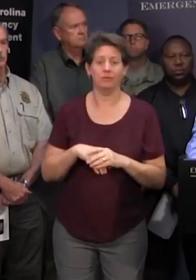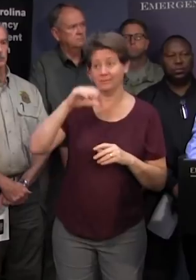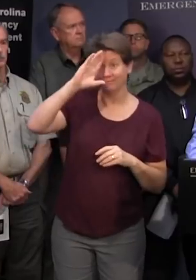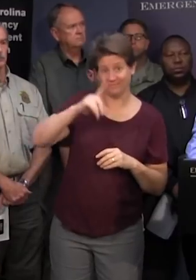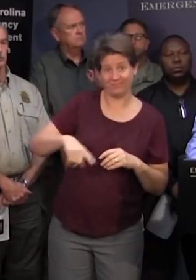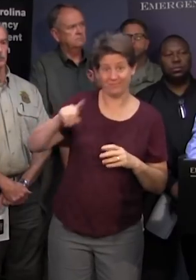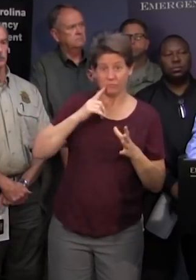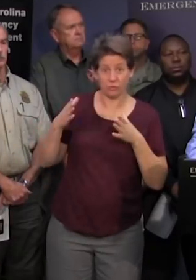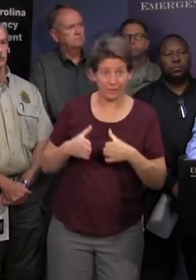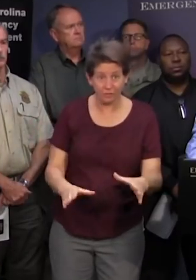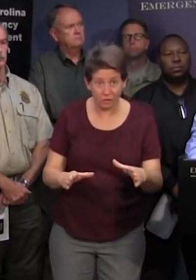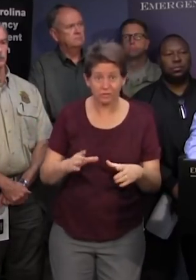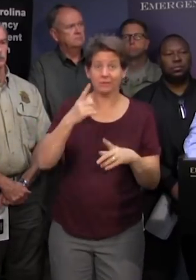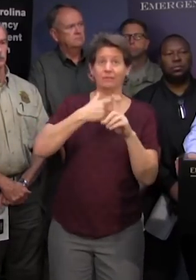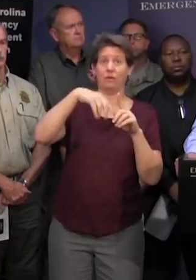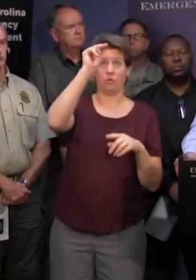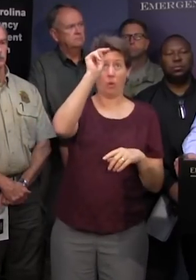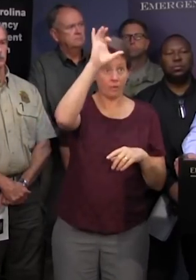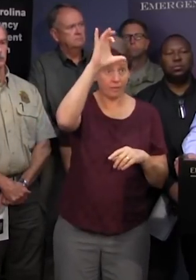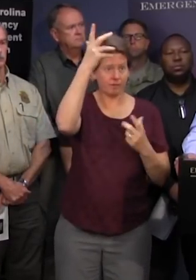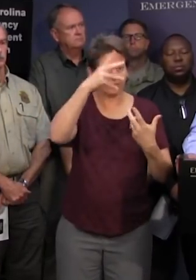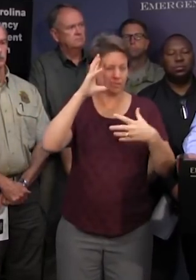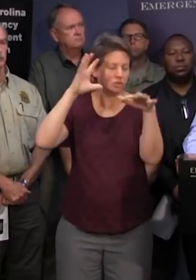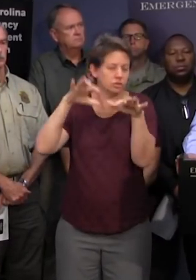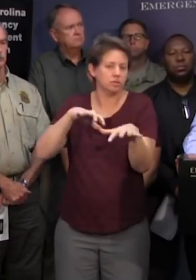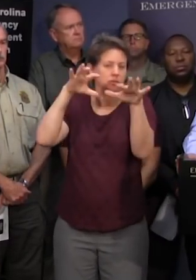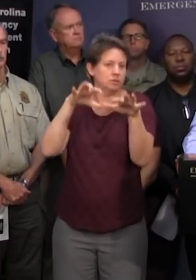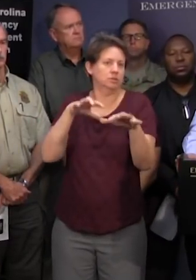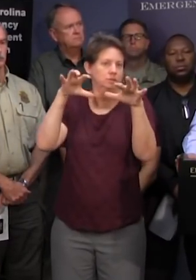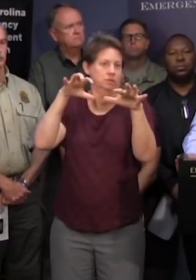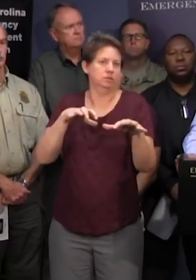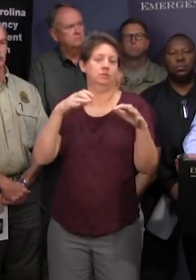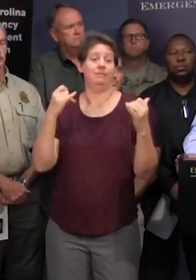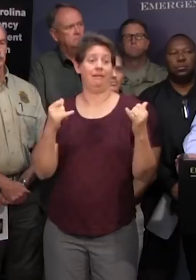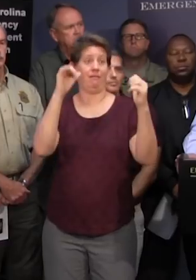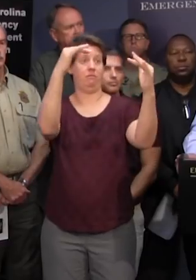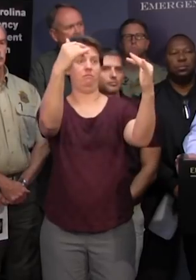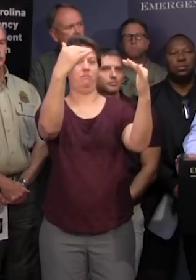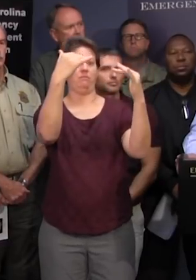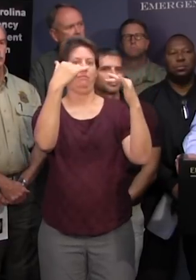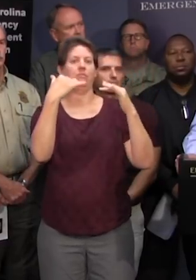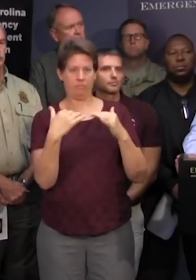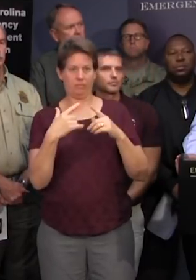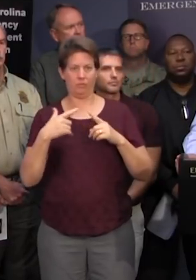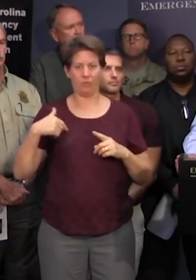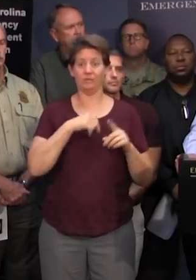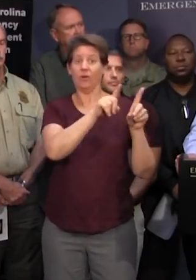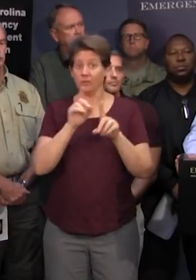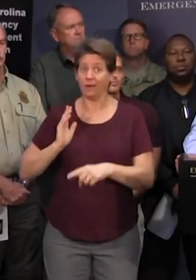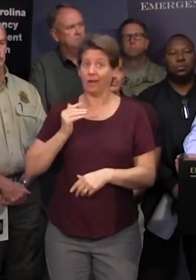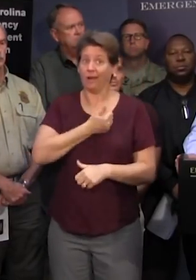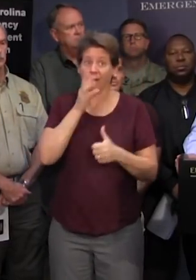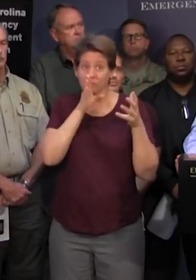rivers in north carolina that have received heavy rainfall are coming our way as are our own rivers